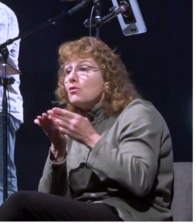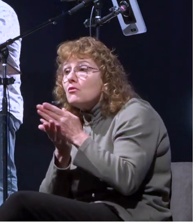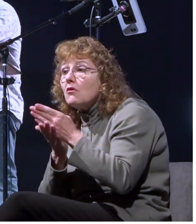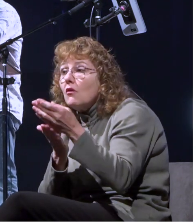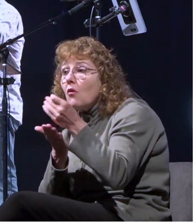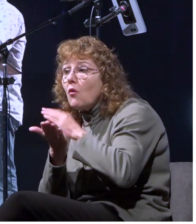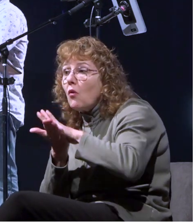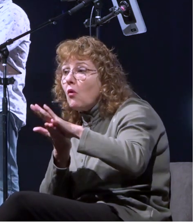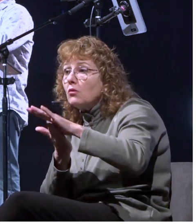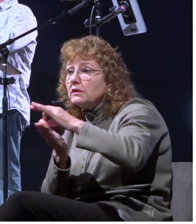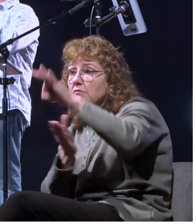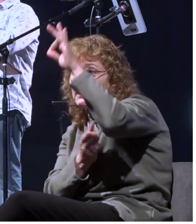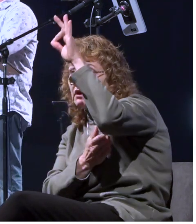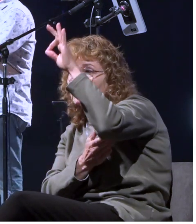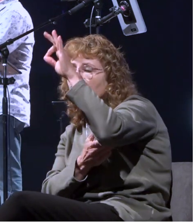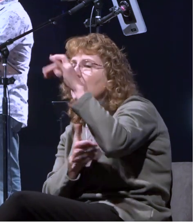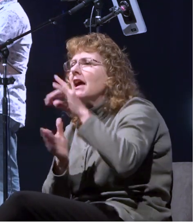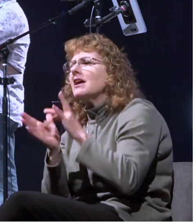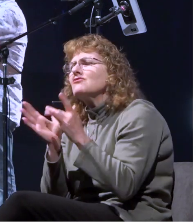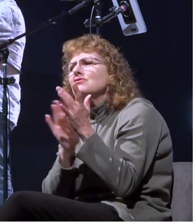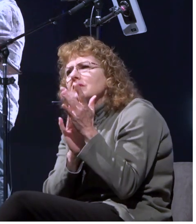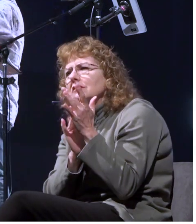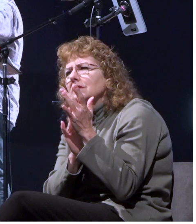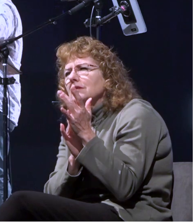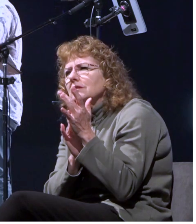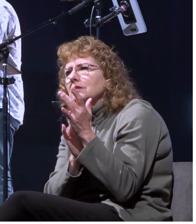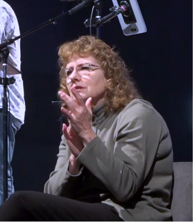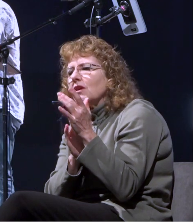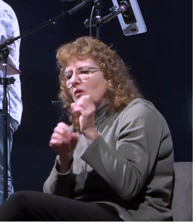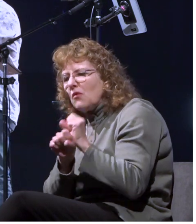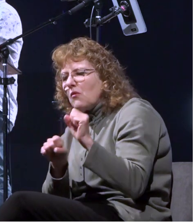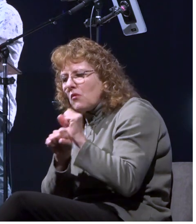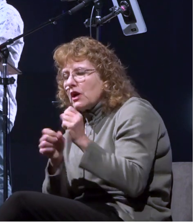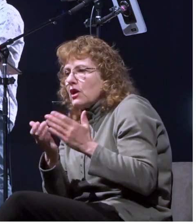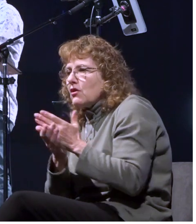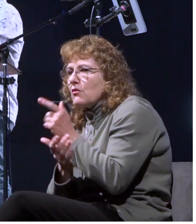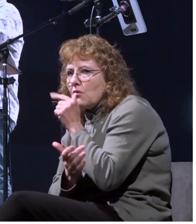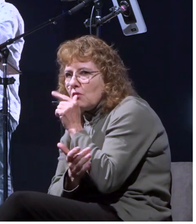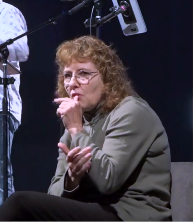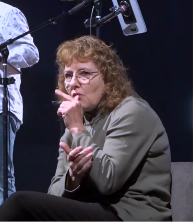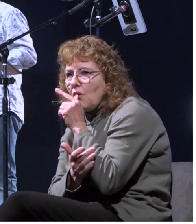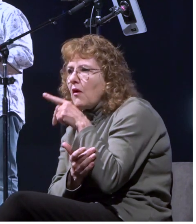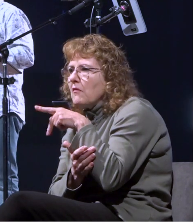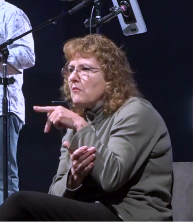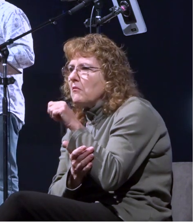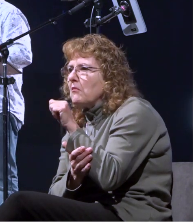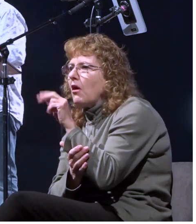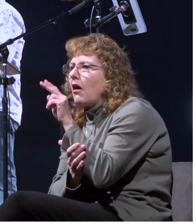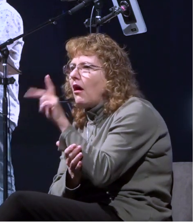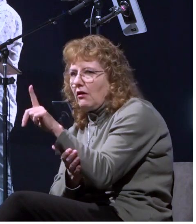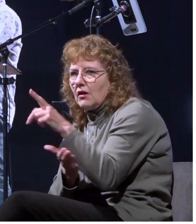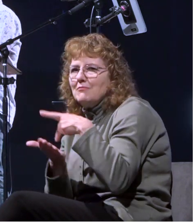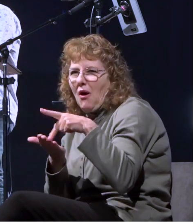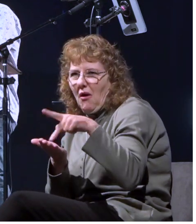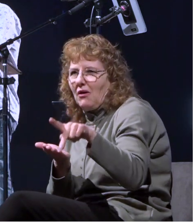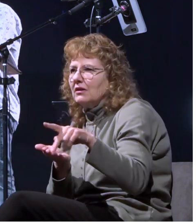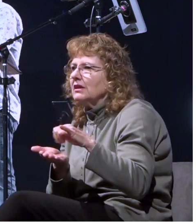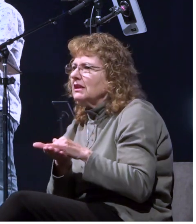last week we left off with jesus working through the apostle paul as he testified um before uh